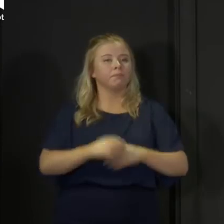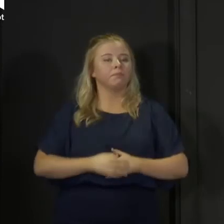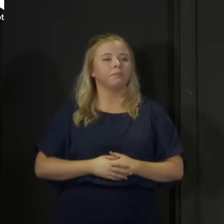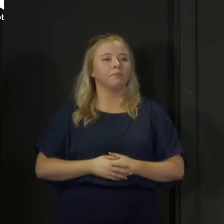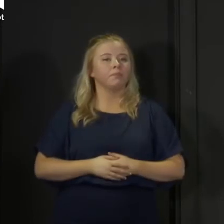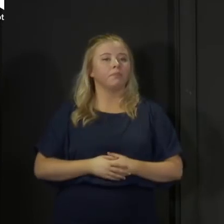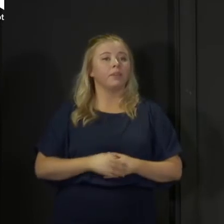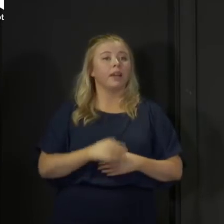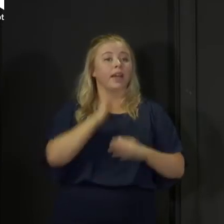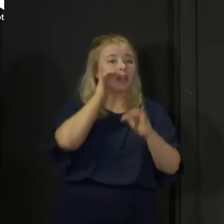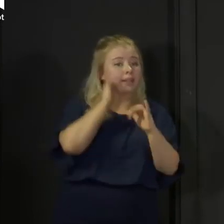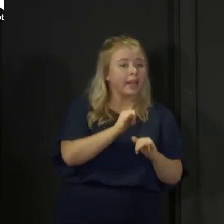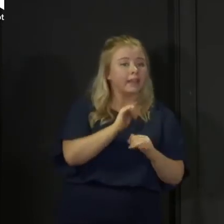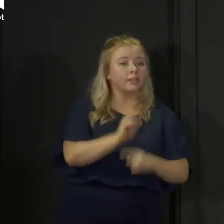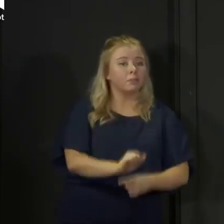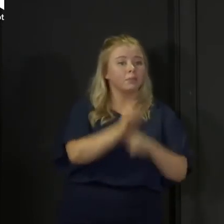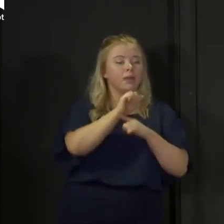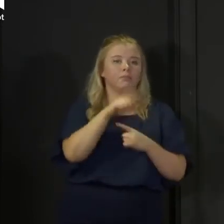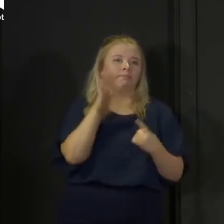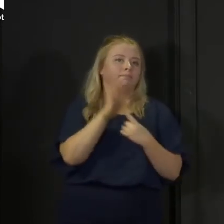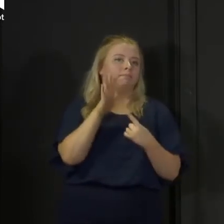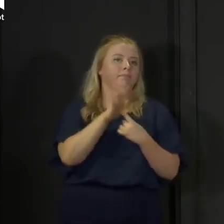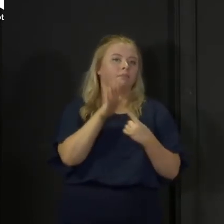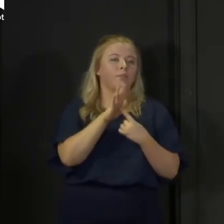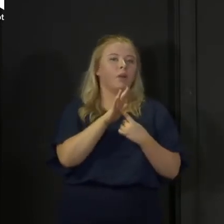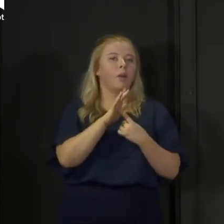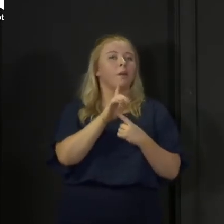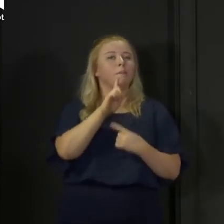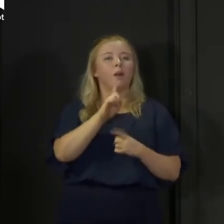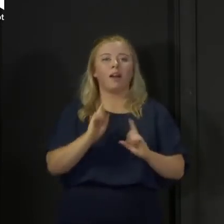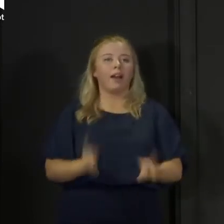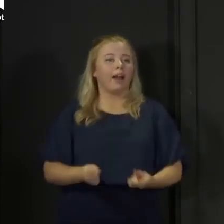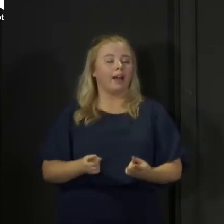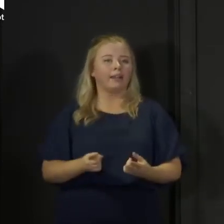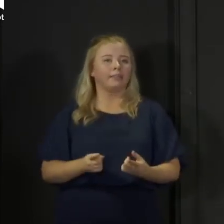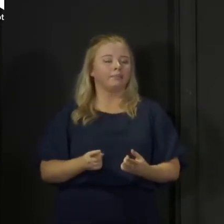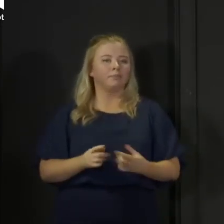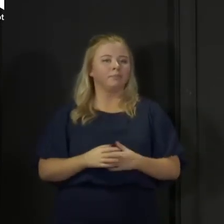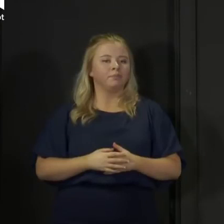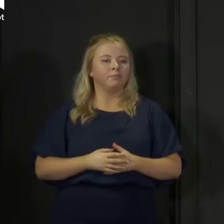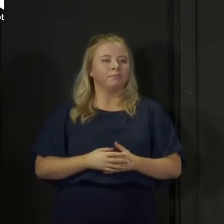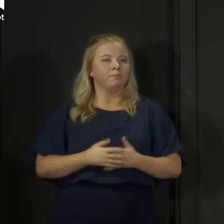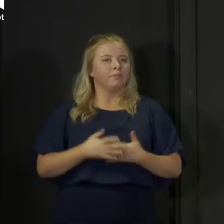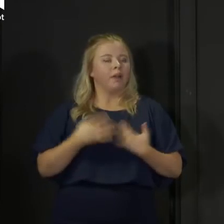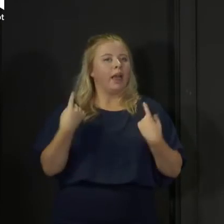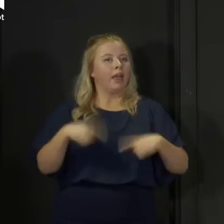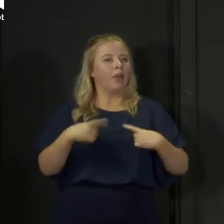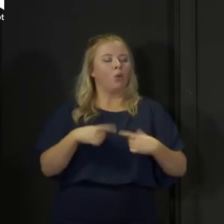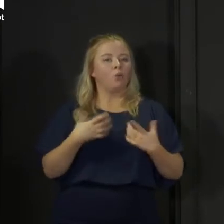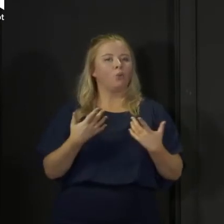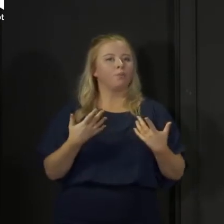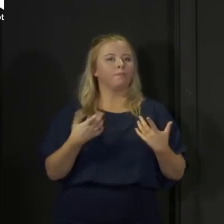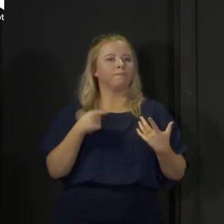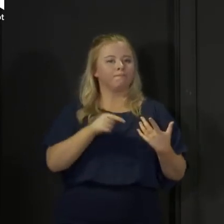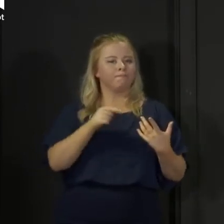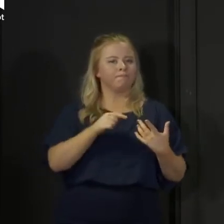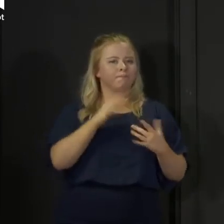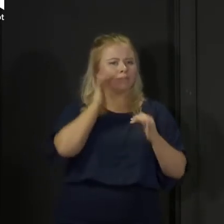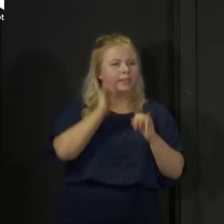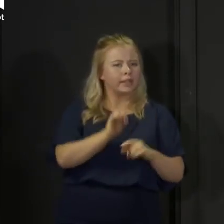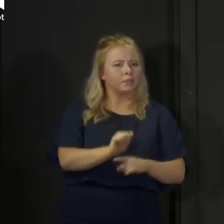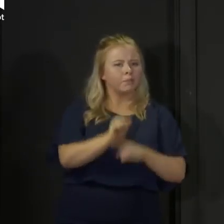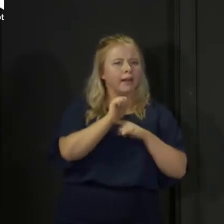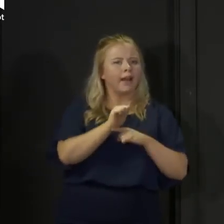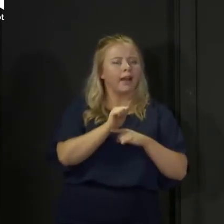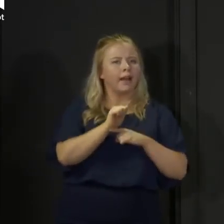Test and Protect is really important, we can't allow it to give us the, or we can't allow the impression